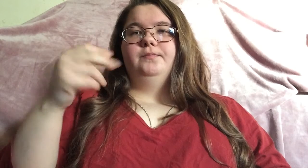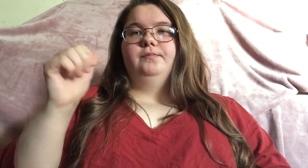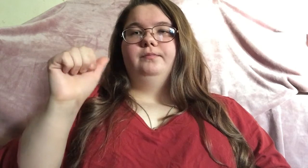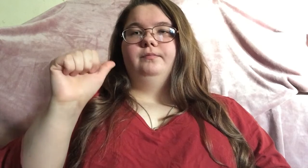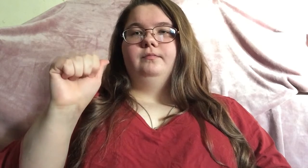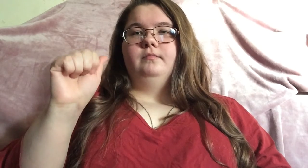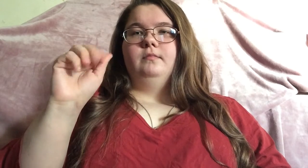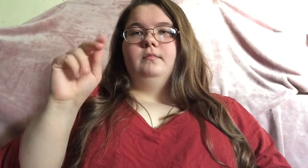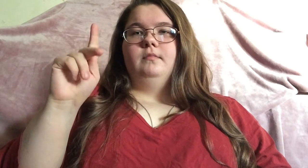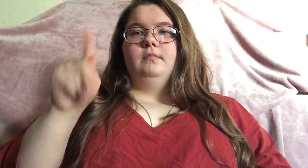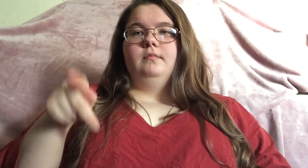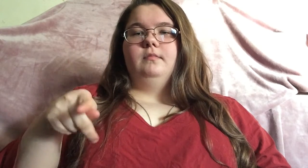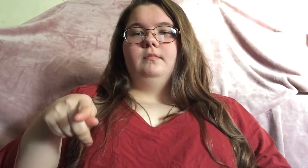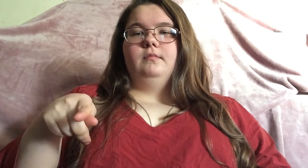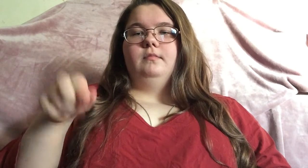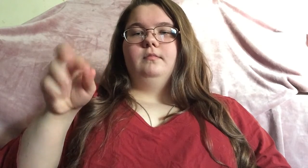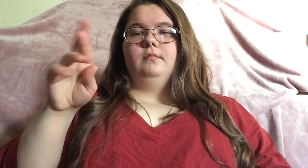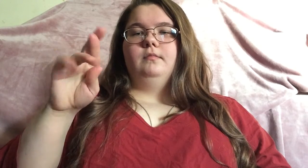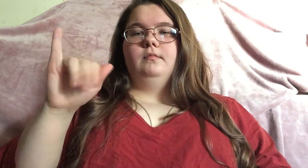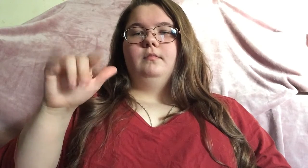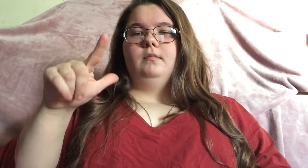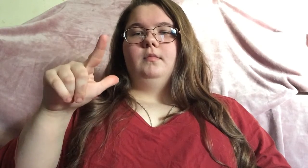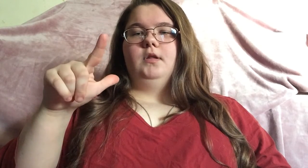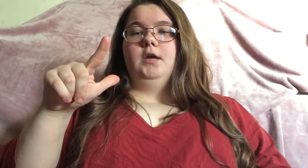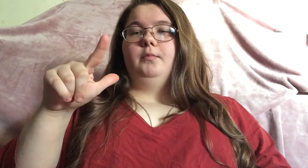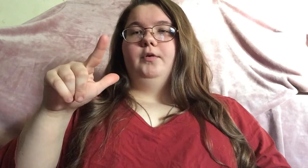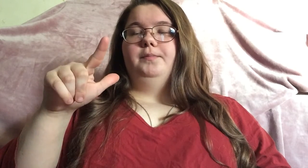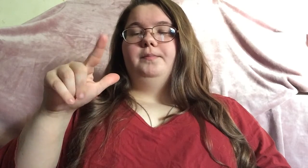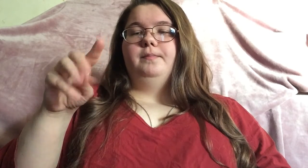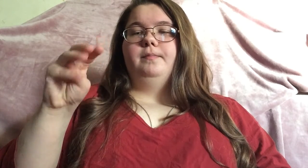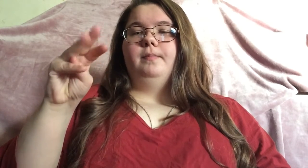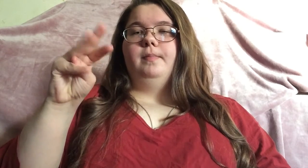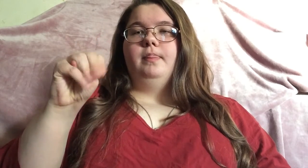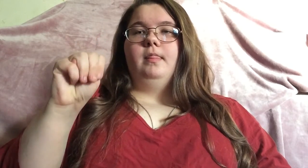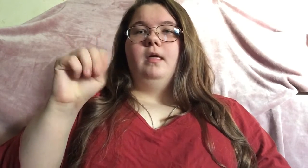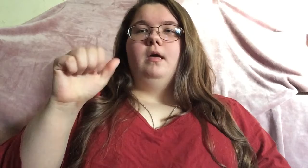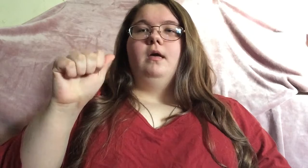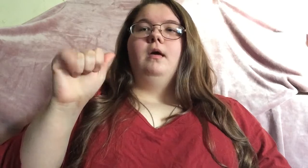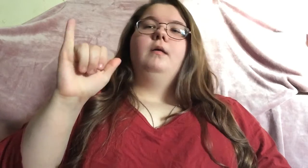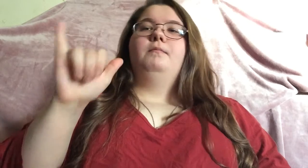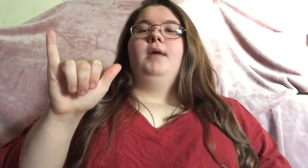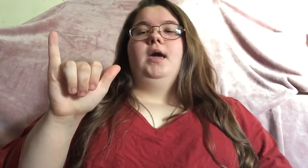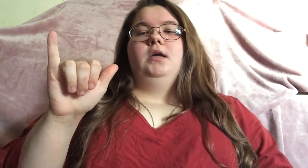April, May,